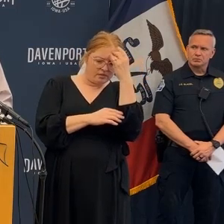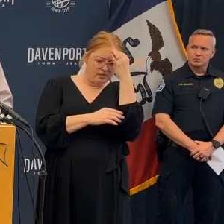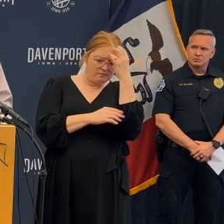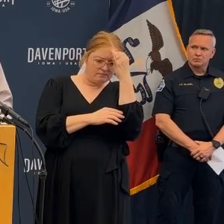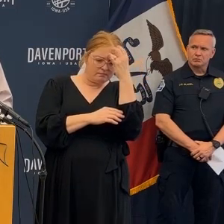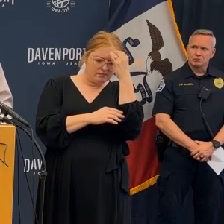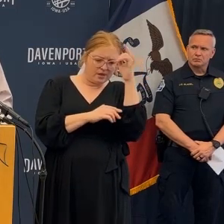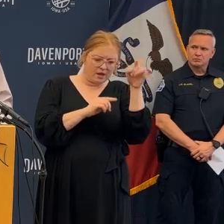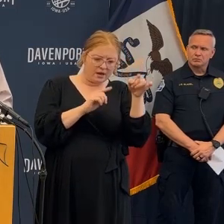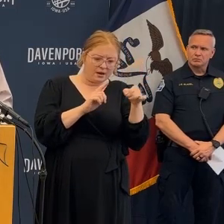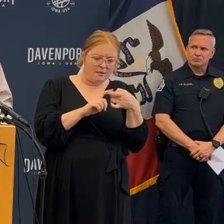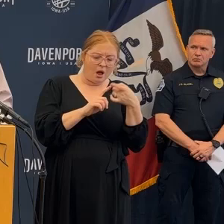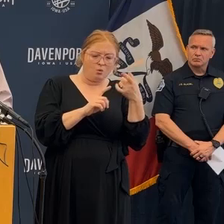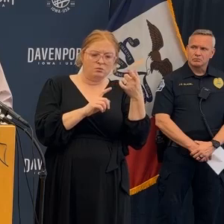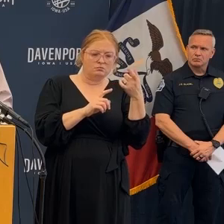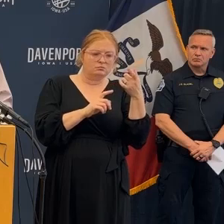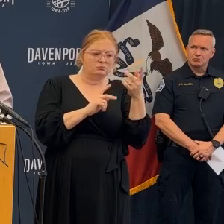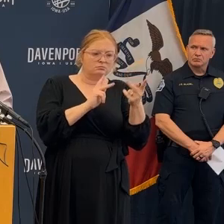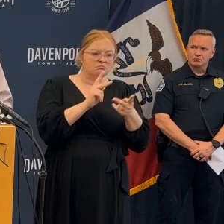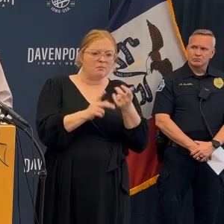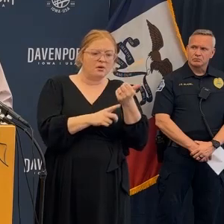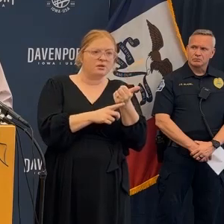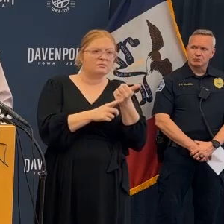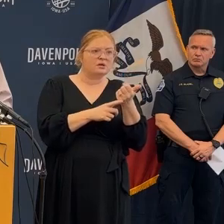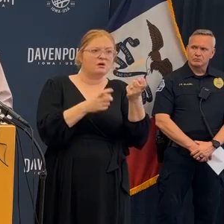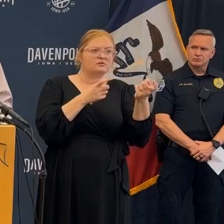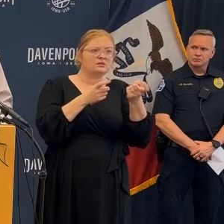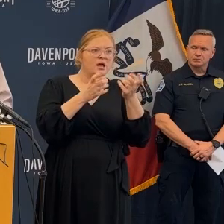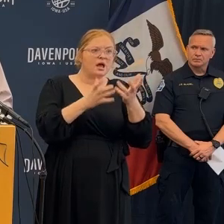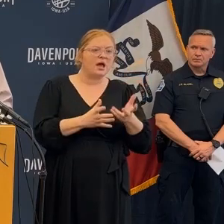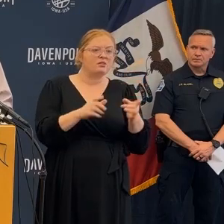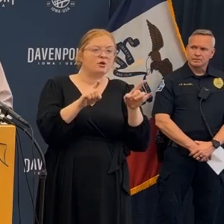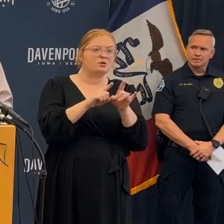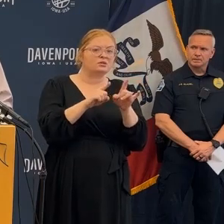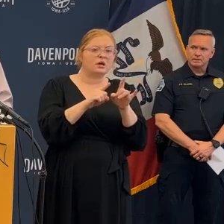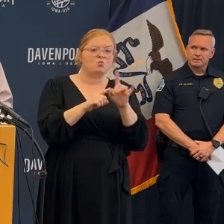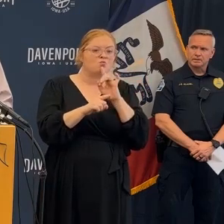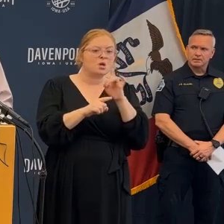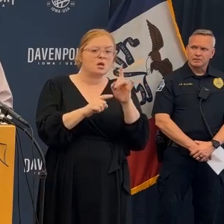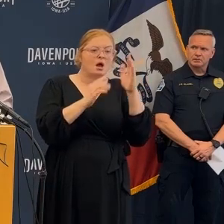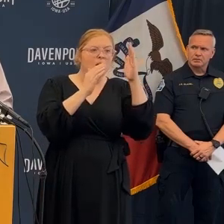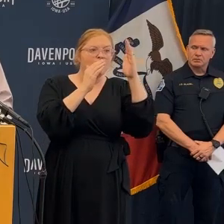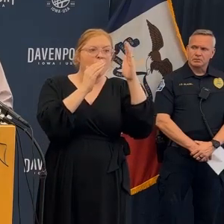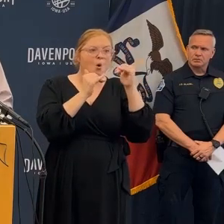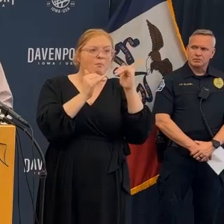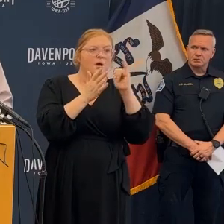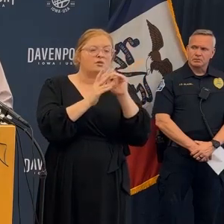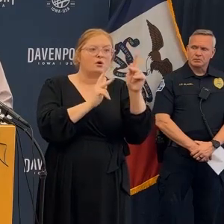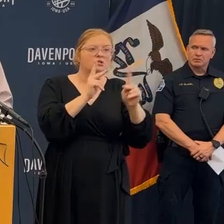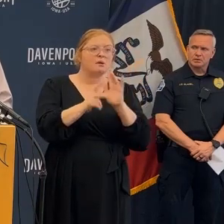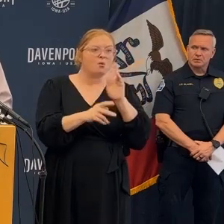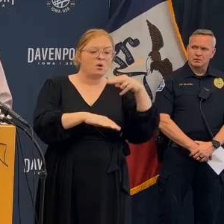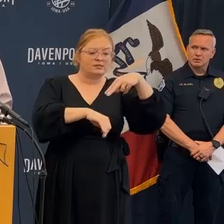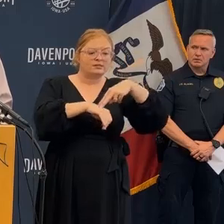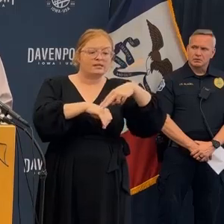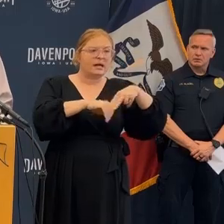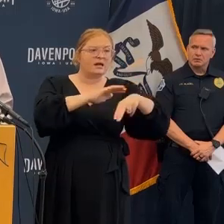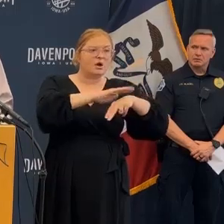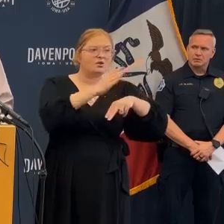of Monday morning and just thinking about you know the handlers and